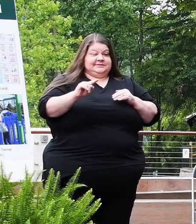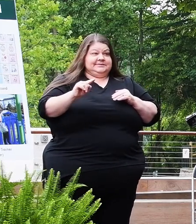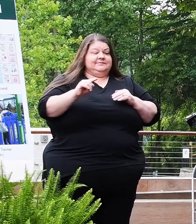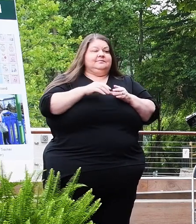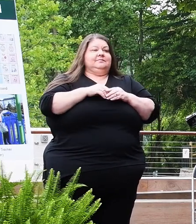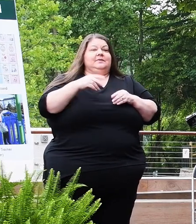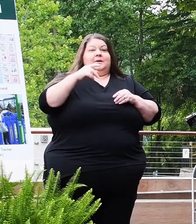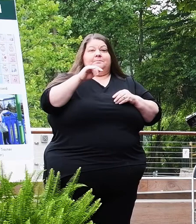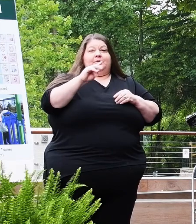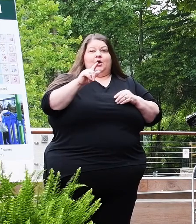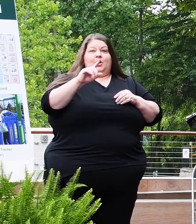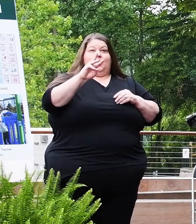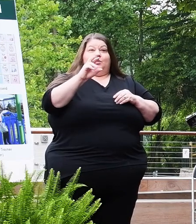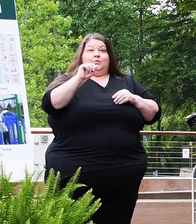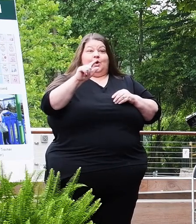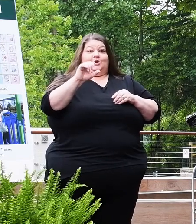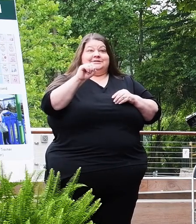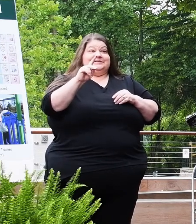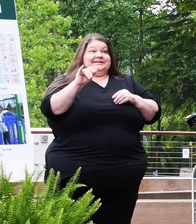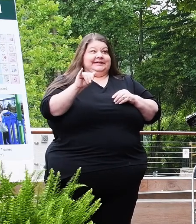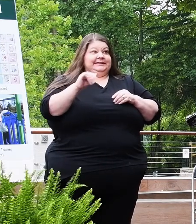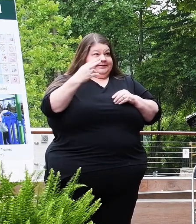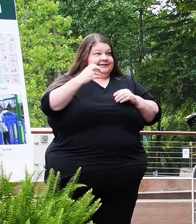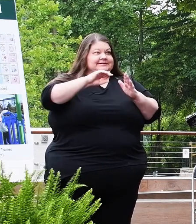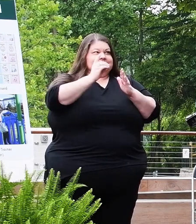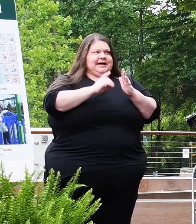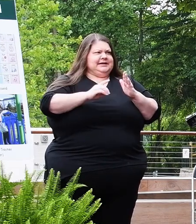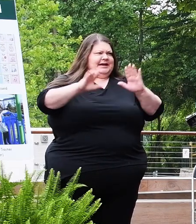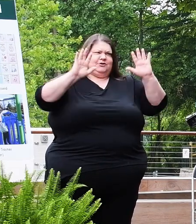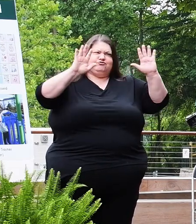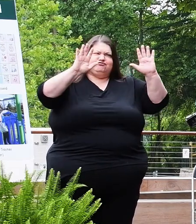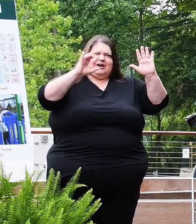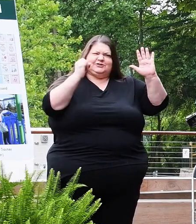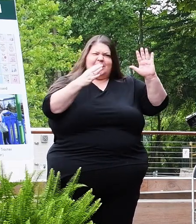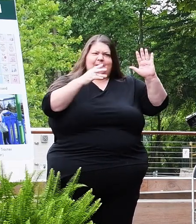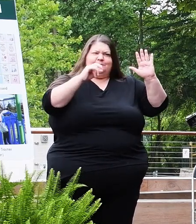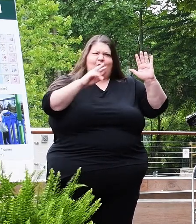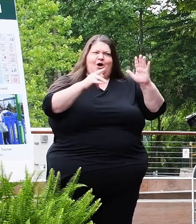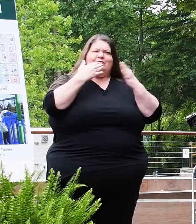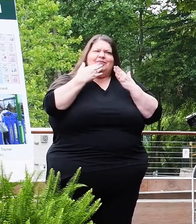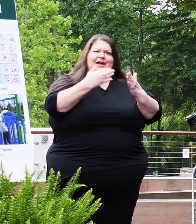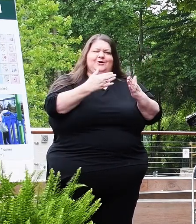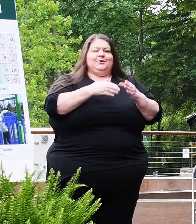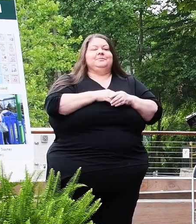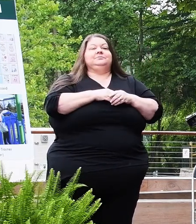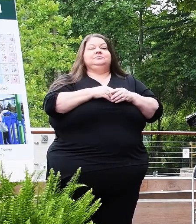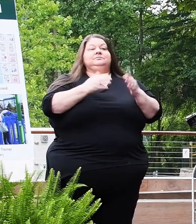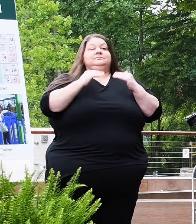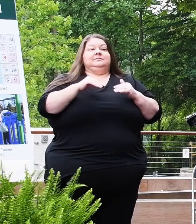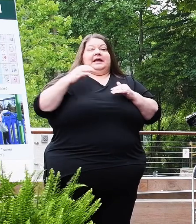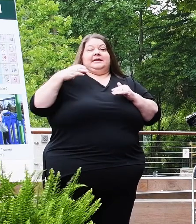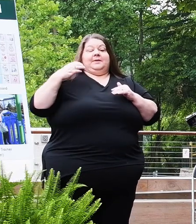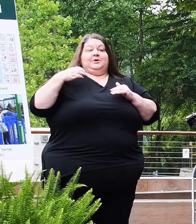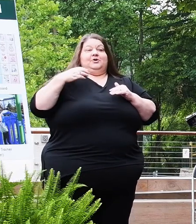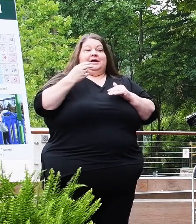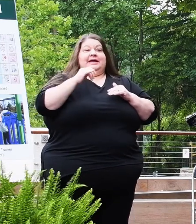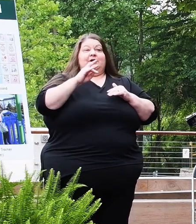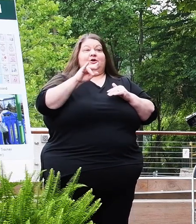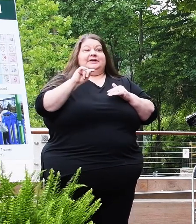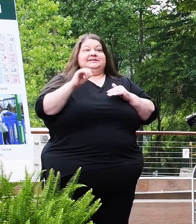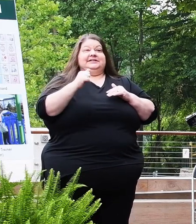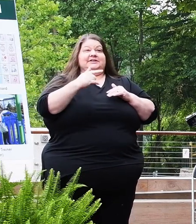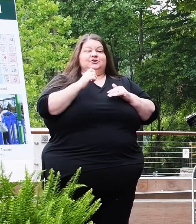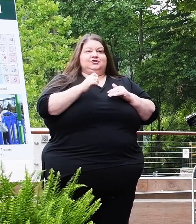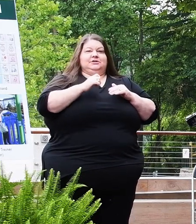Paul Walski, who designed this project. Good job, Paul. Thanks for all your help. The Capital and Heritage Construction Division.